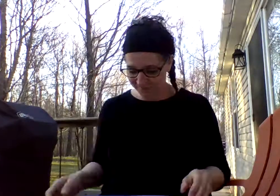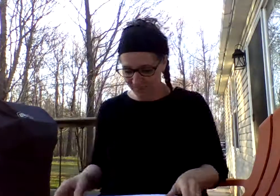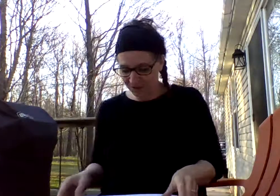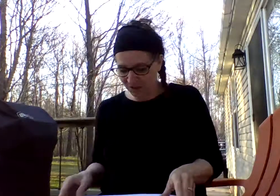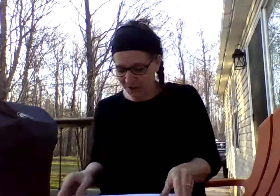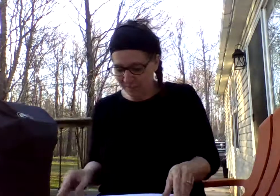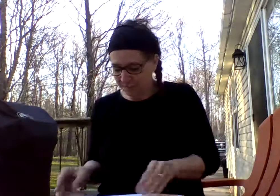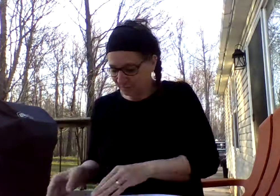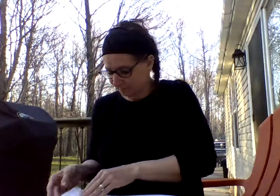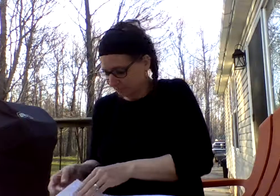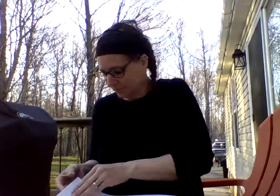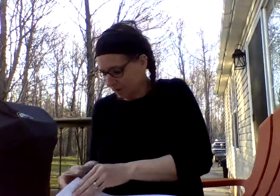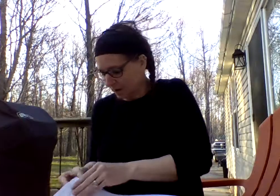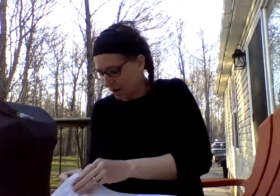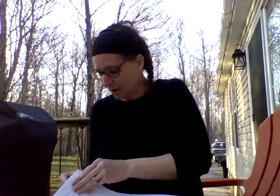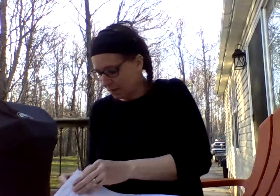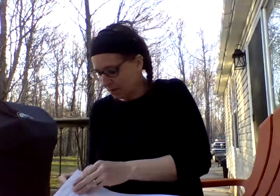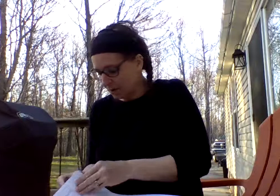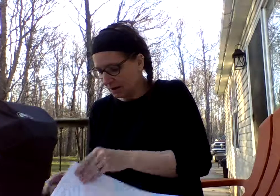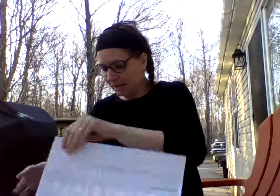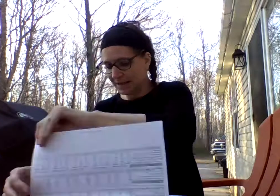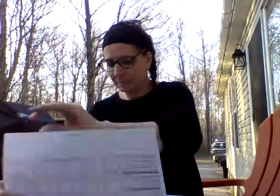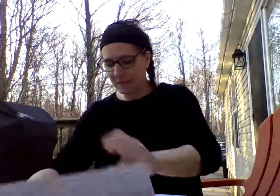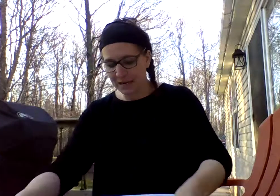Good job. All right. We're on the last page.